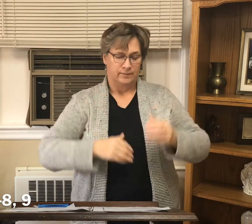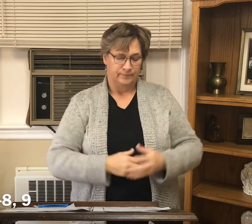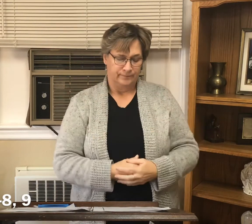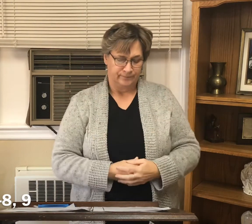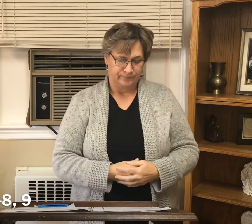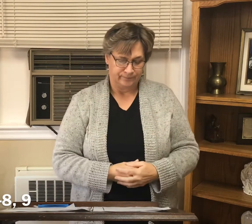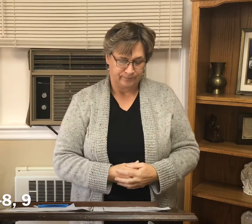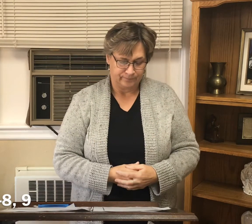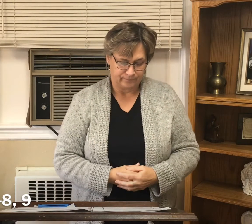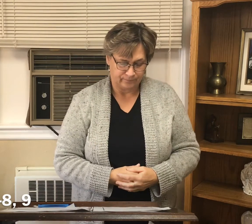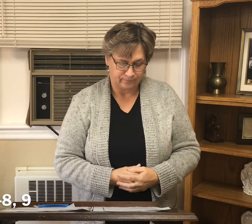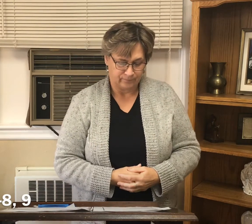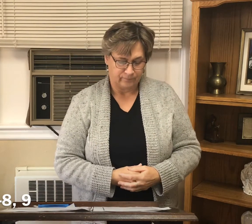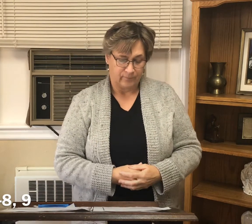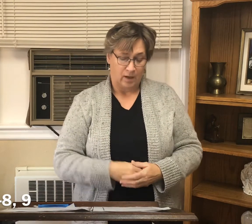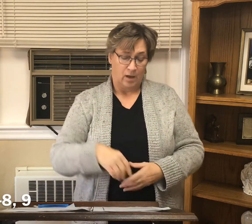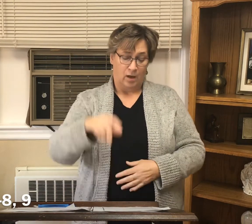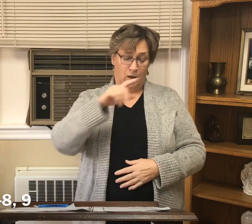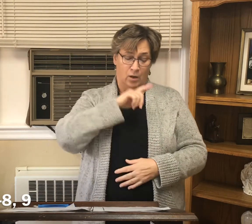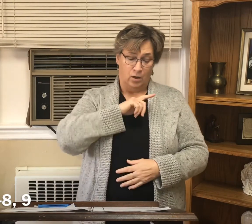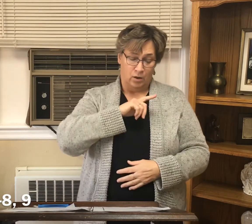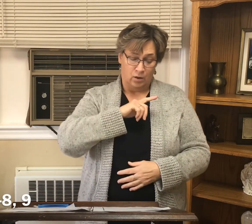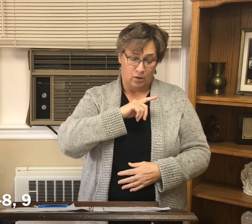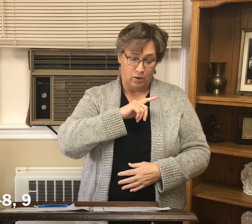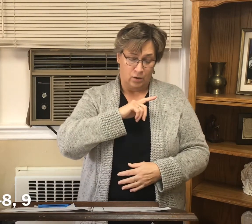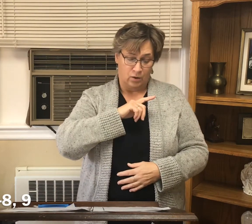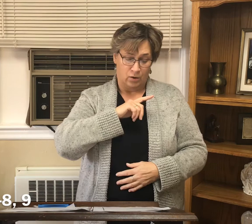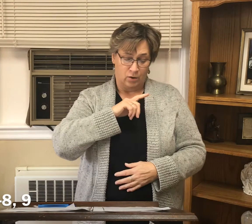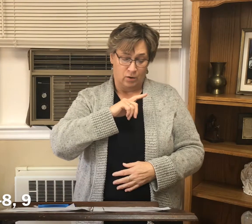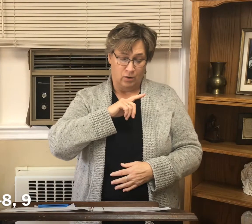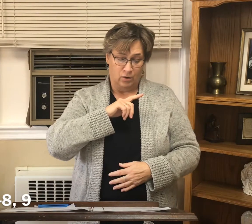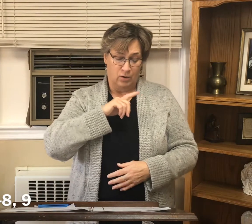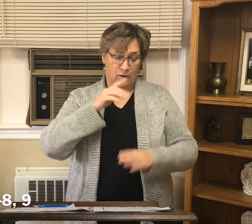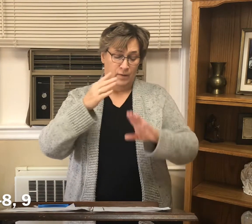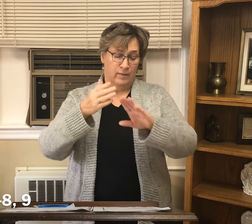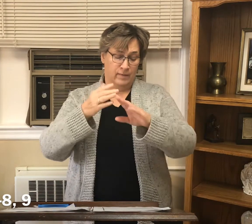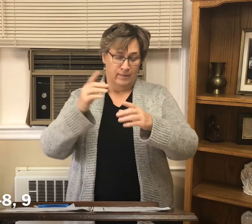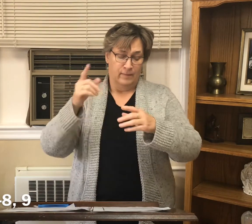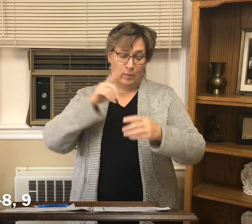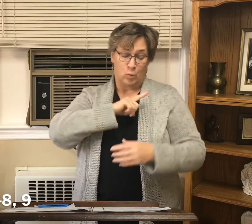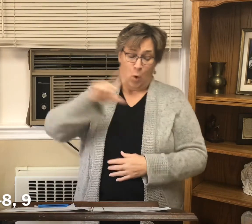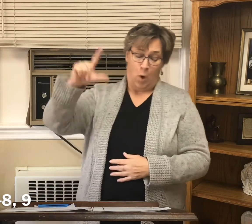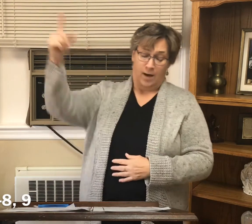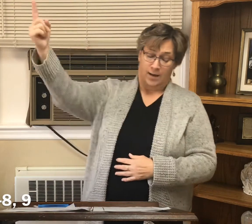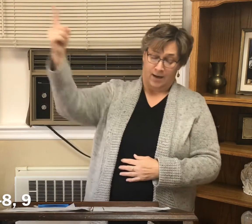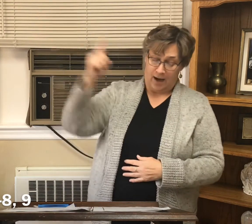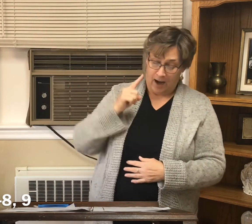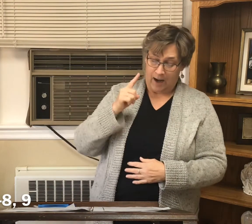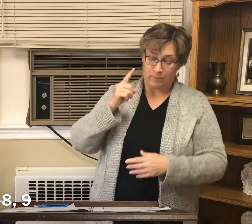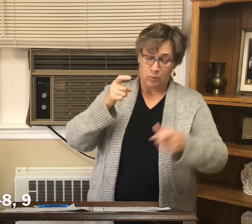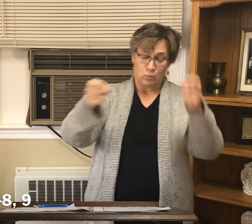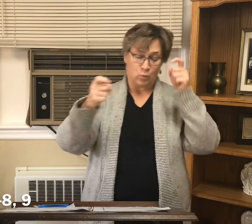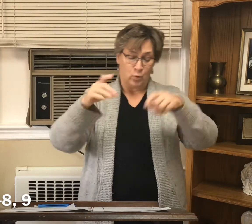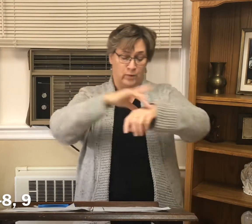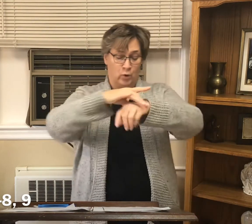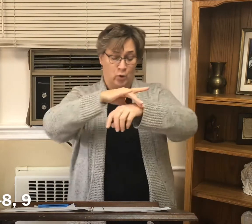before the Lord for he